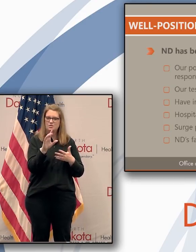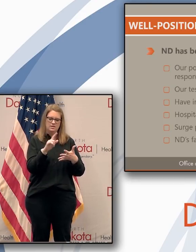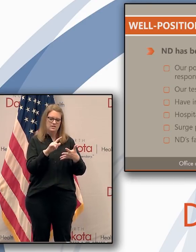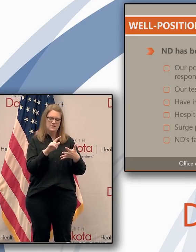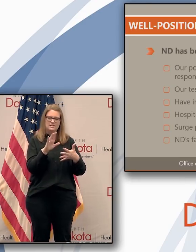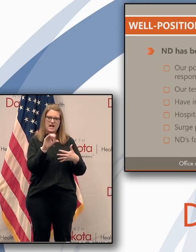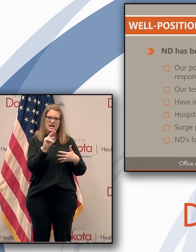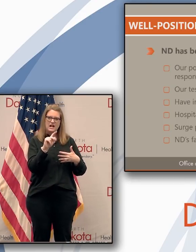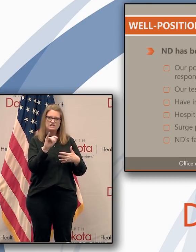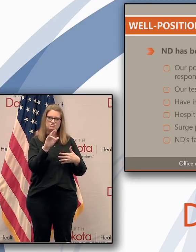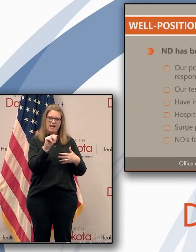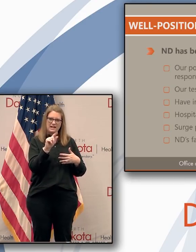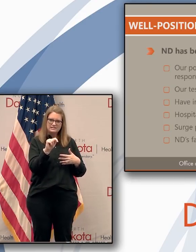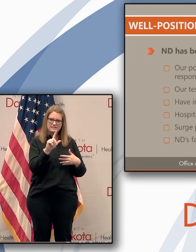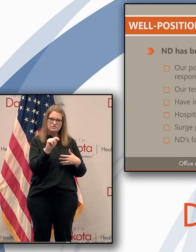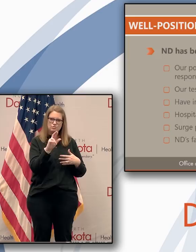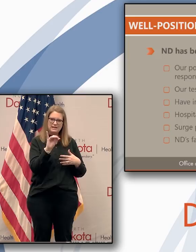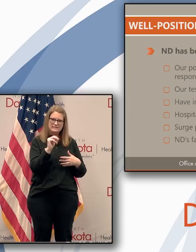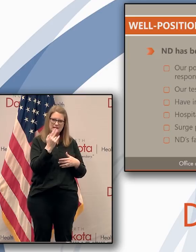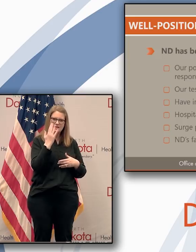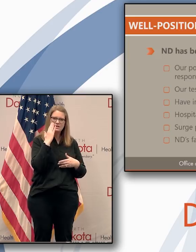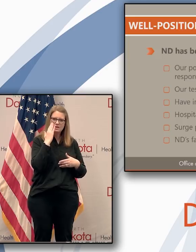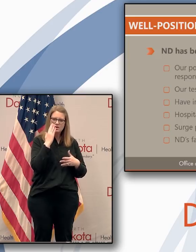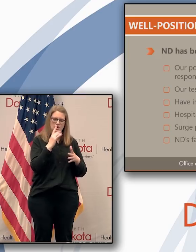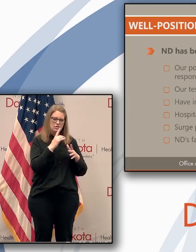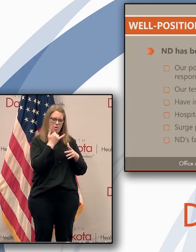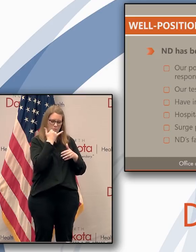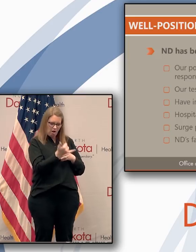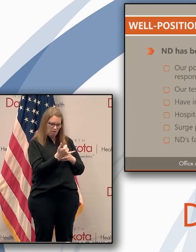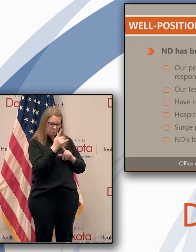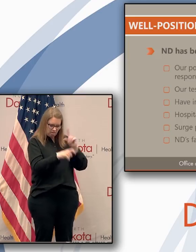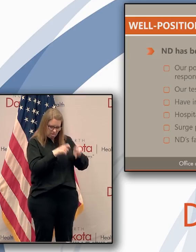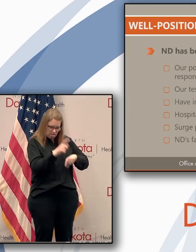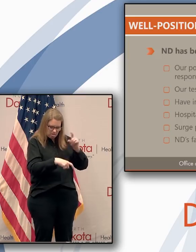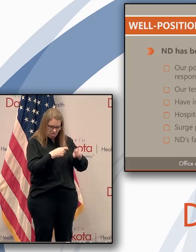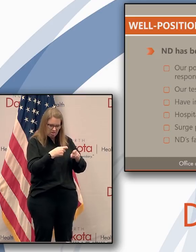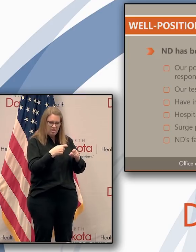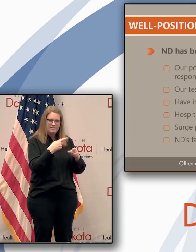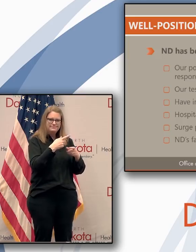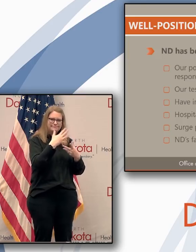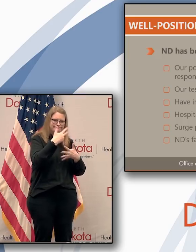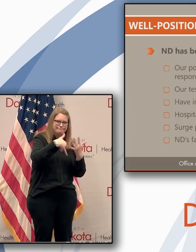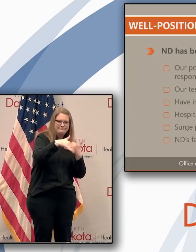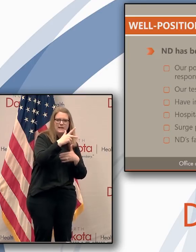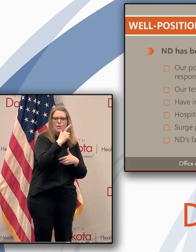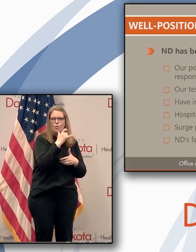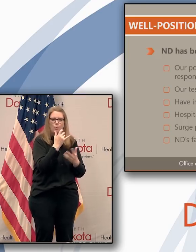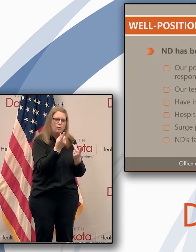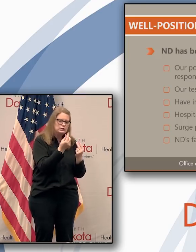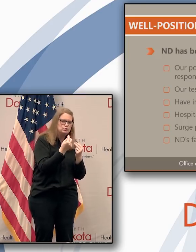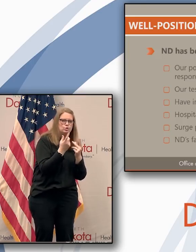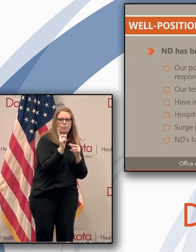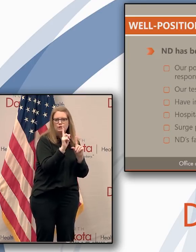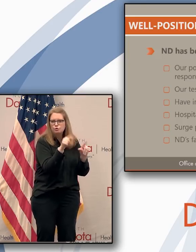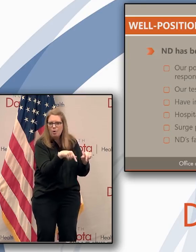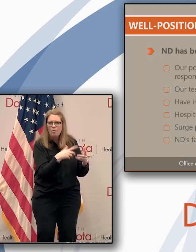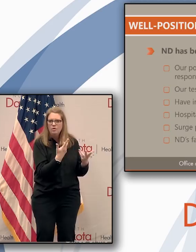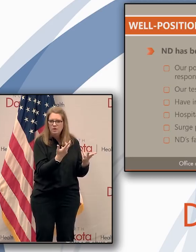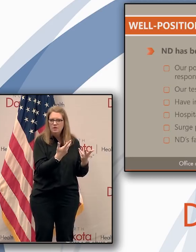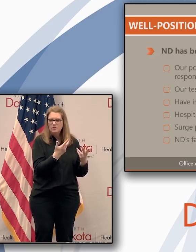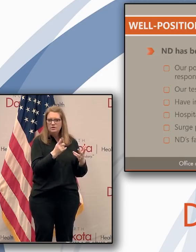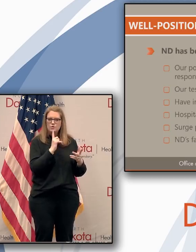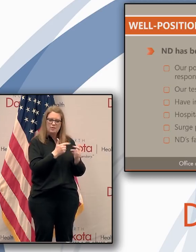on the front end with care 19, the back end with with with databases that can help us track more efficiently.